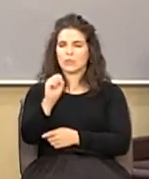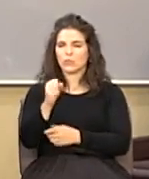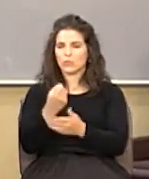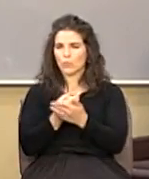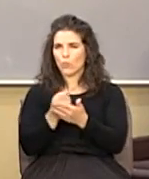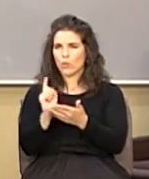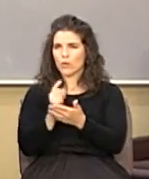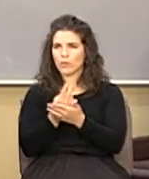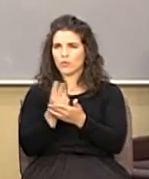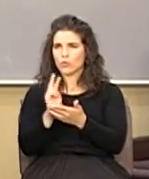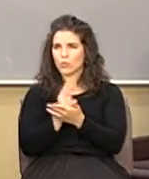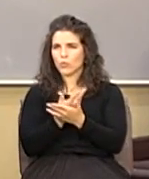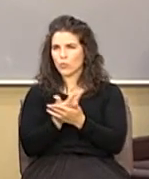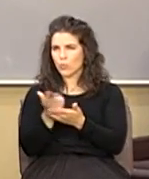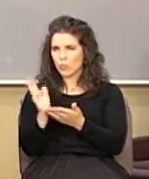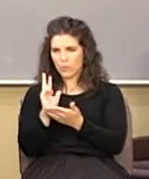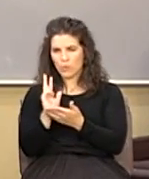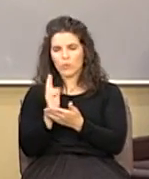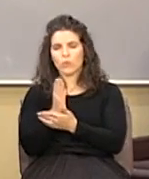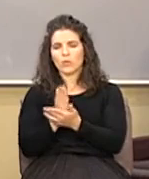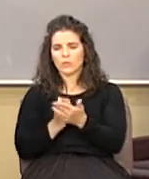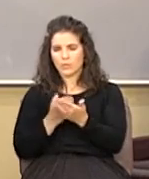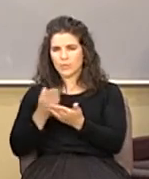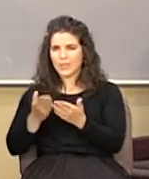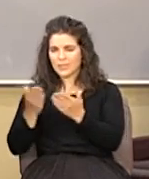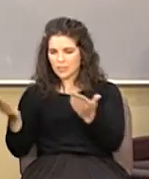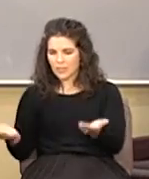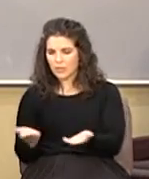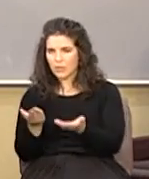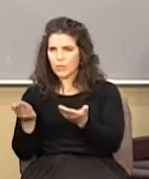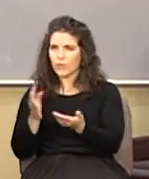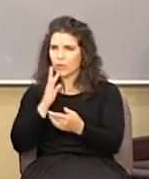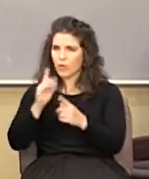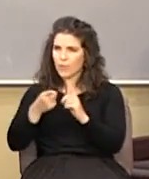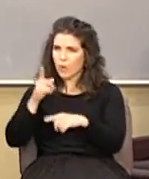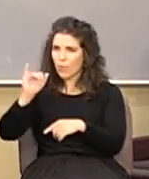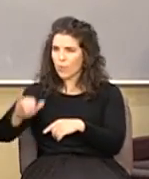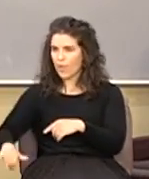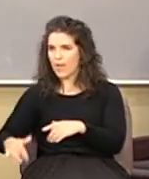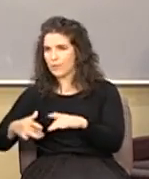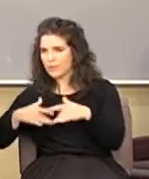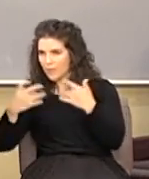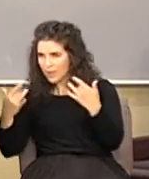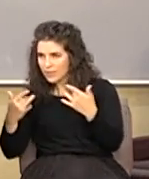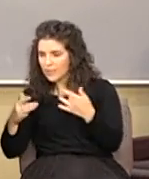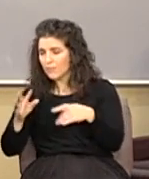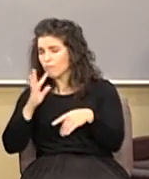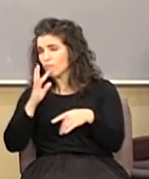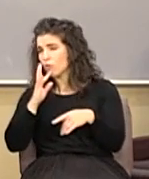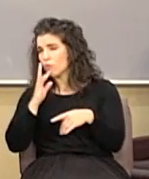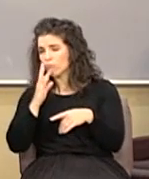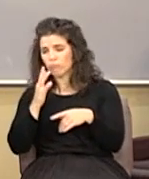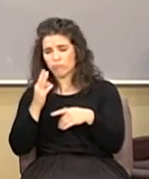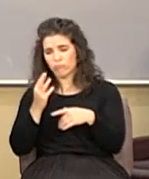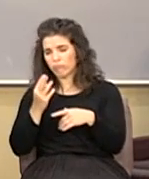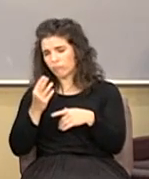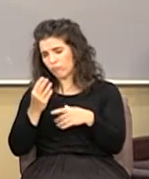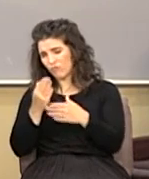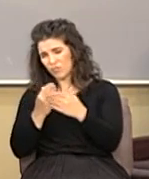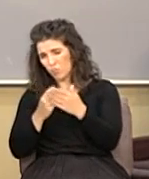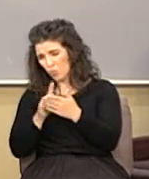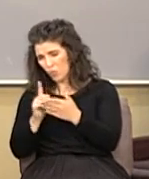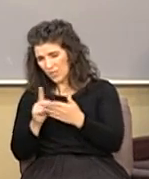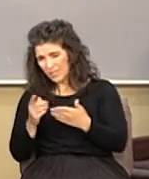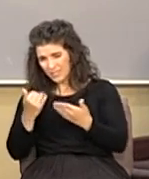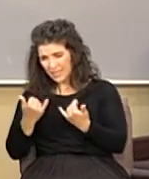there's some things here that speak to what's happening there. And I've talked to you about these things for a good while in